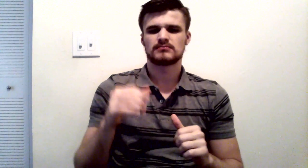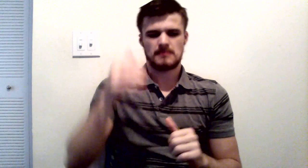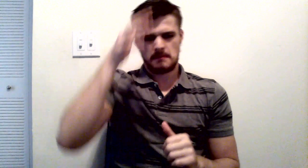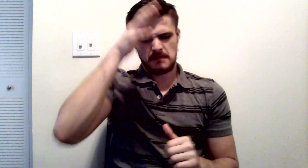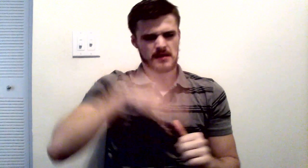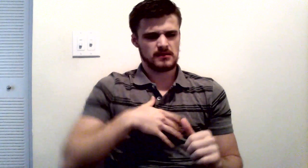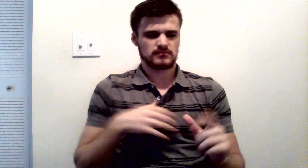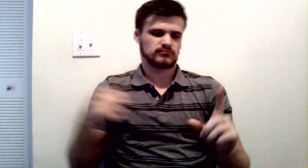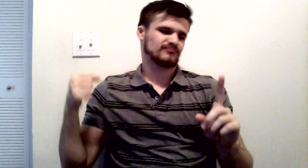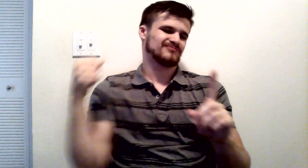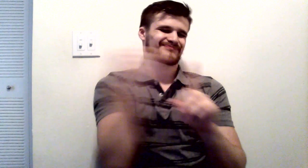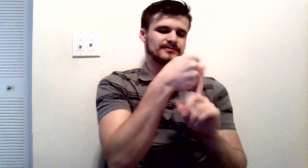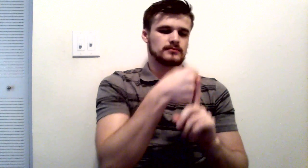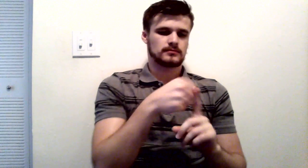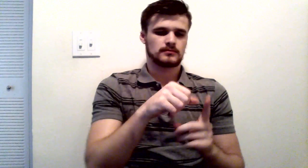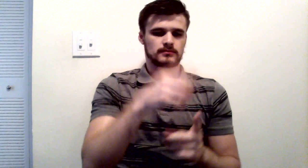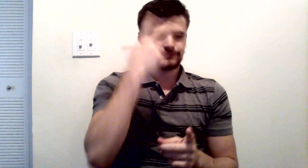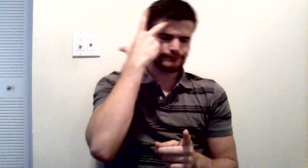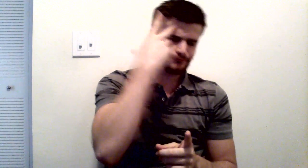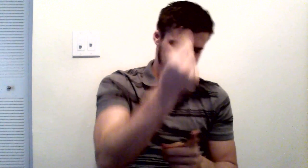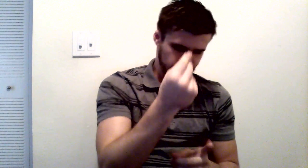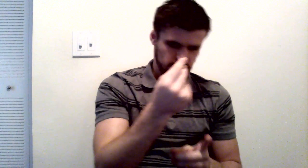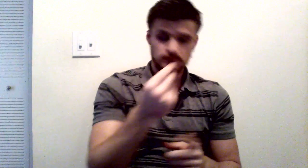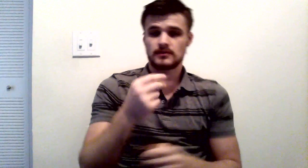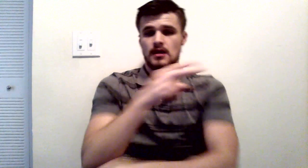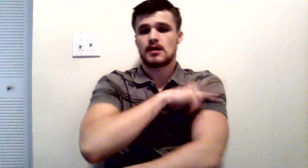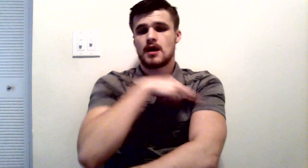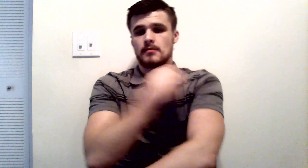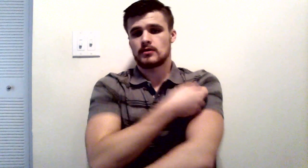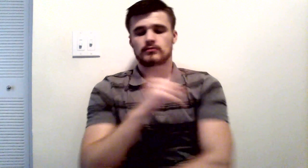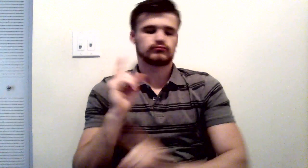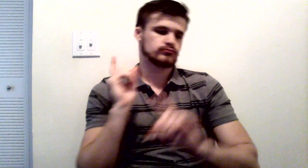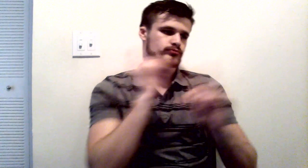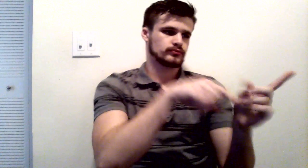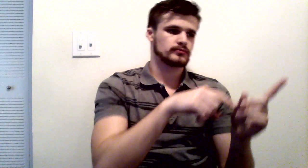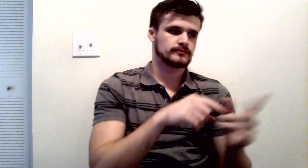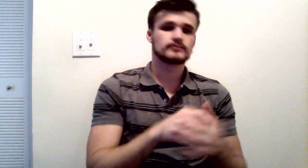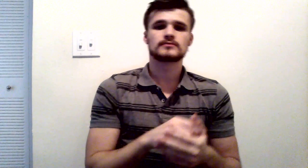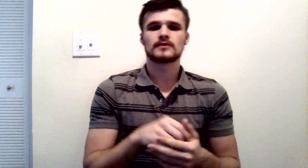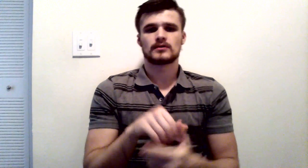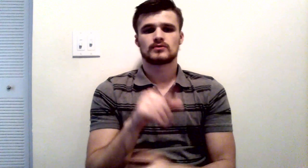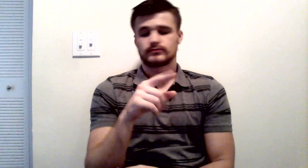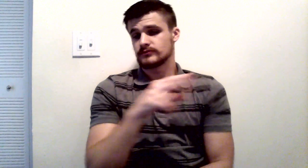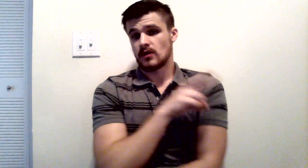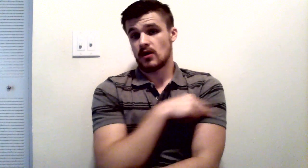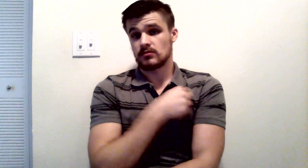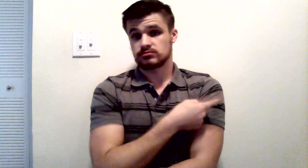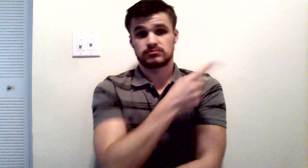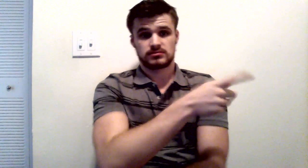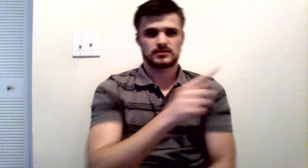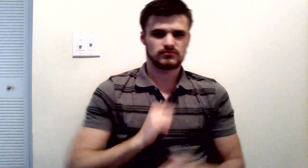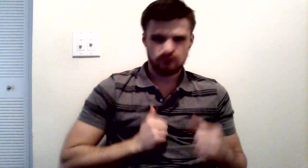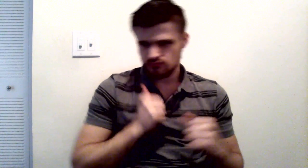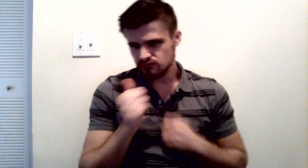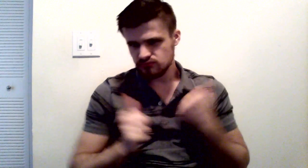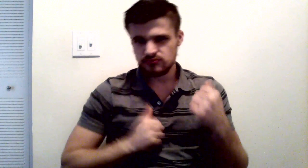to the hospital. Now, while in the hospital, he's just showing the ordinary symptoms of a drunk guy who got punched in the face.